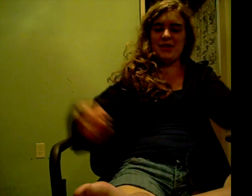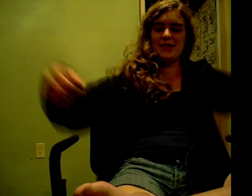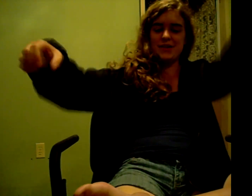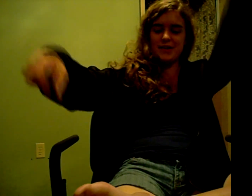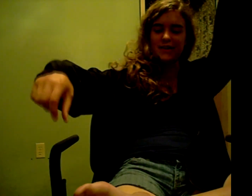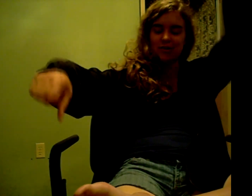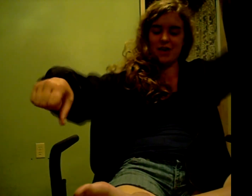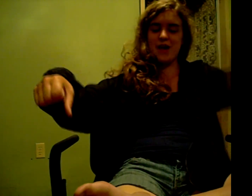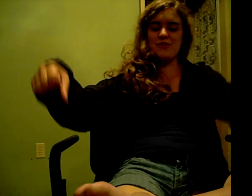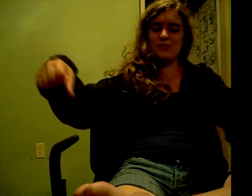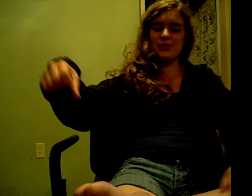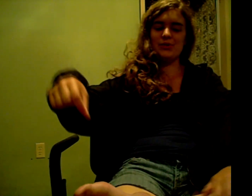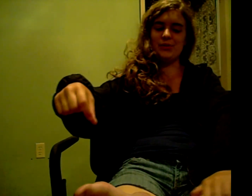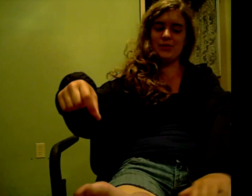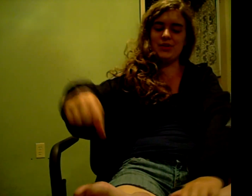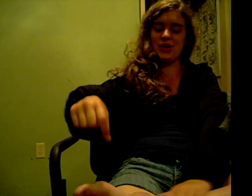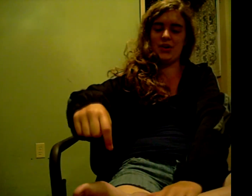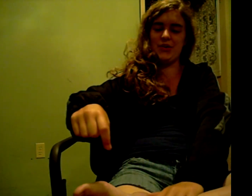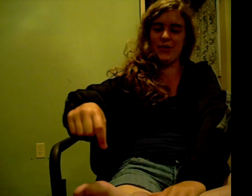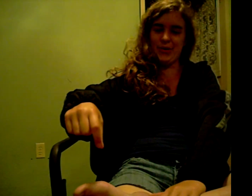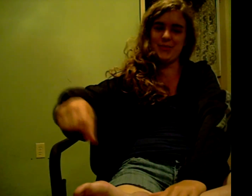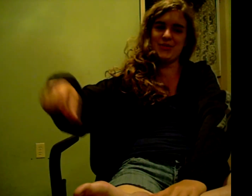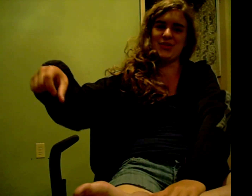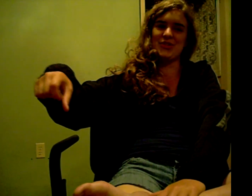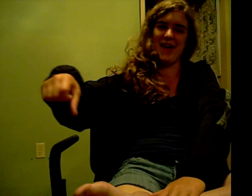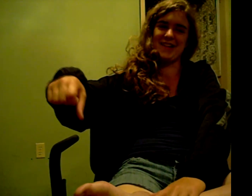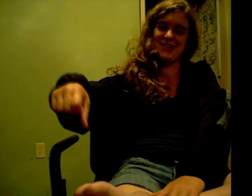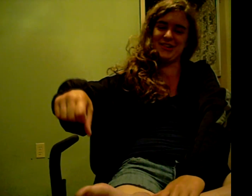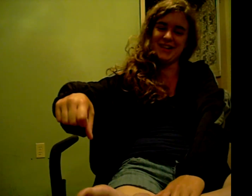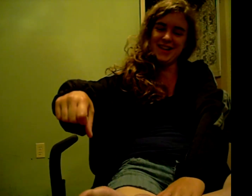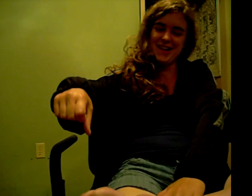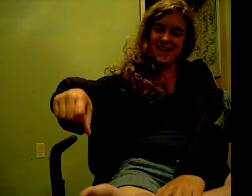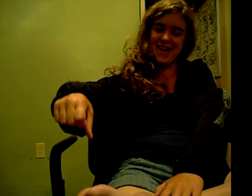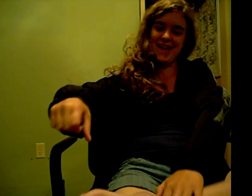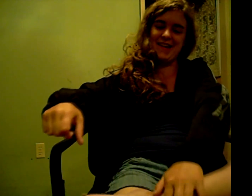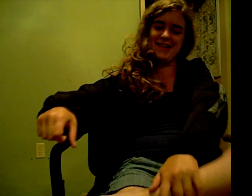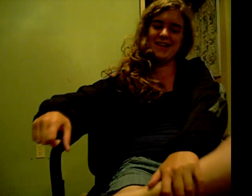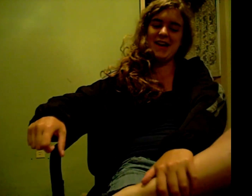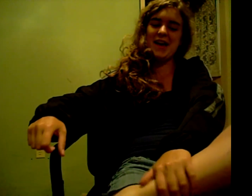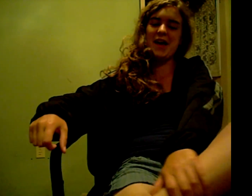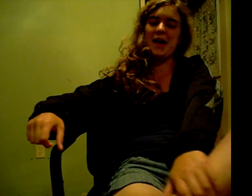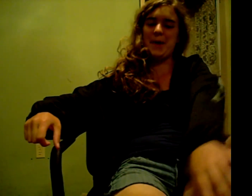trying to grill this hot dog with the lighter. And, um,